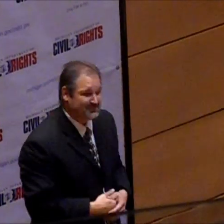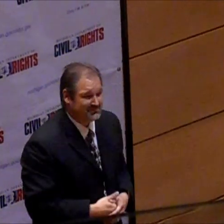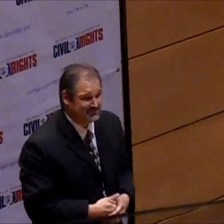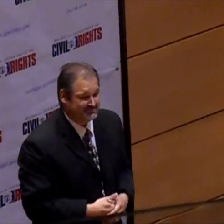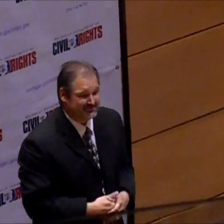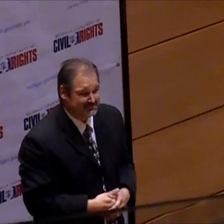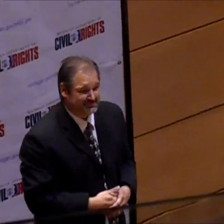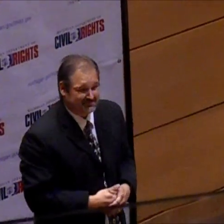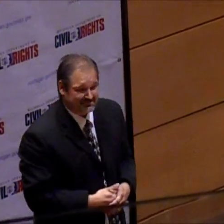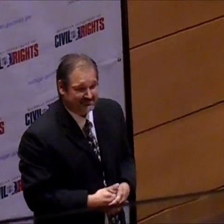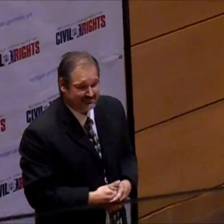That's a serious problem.